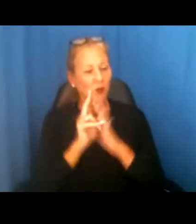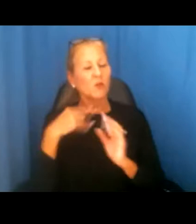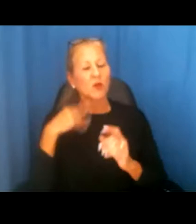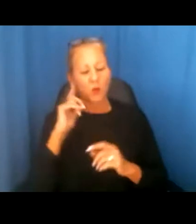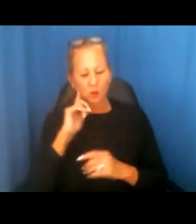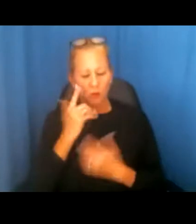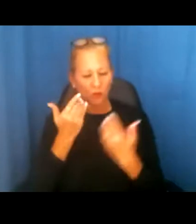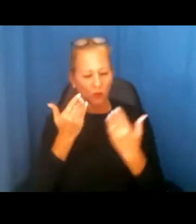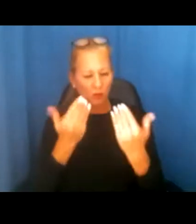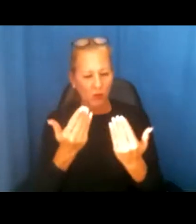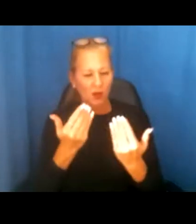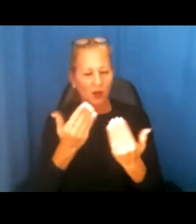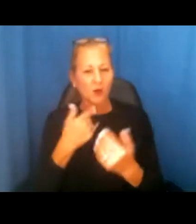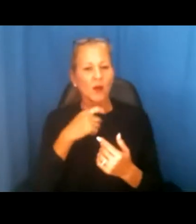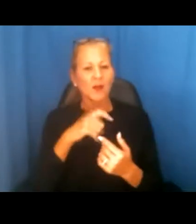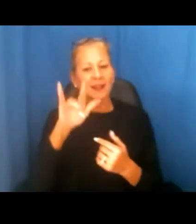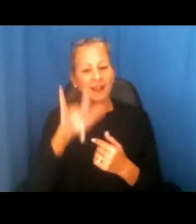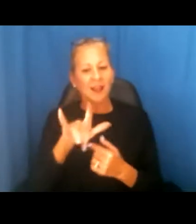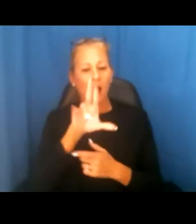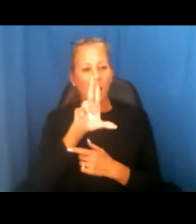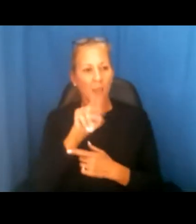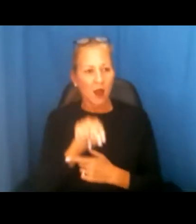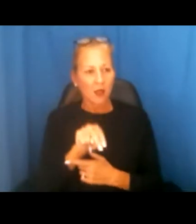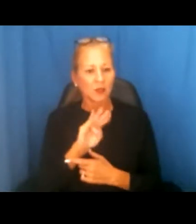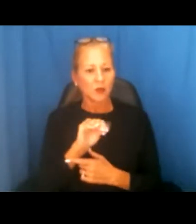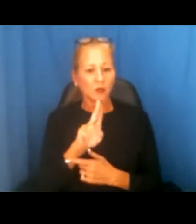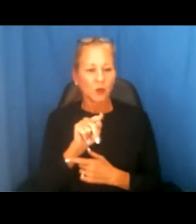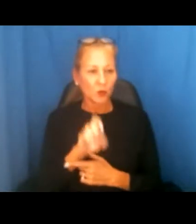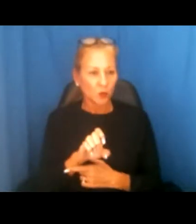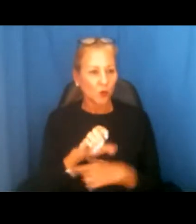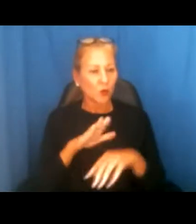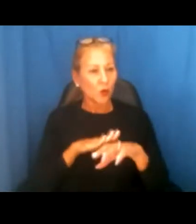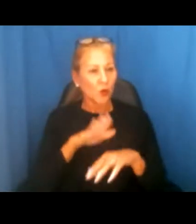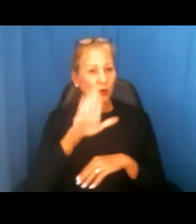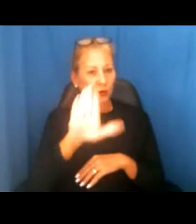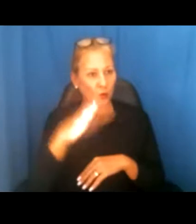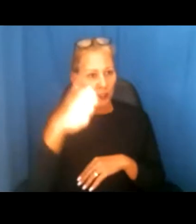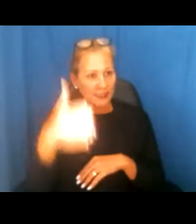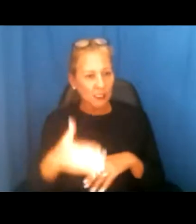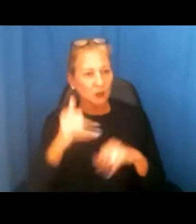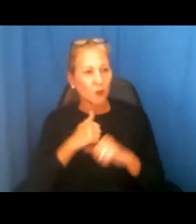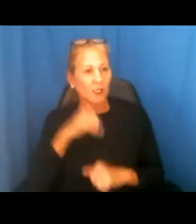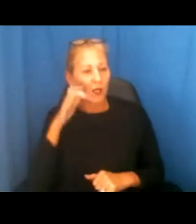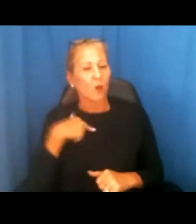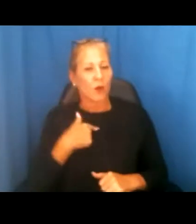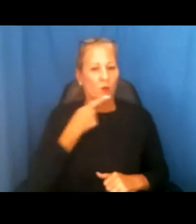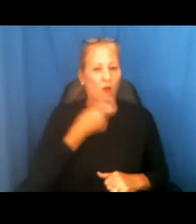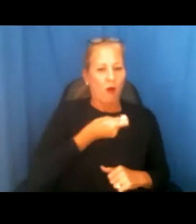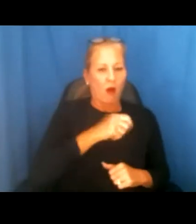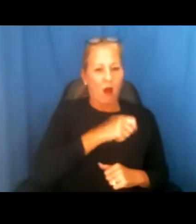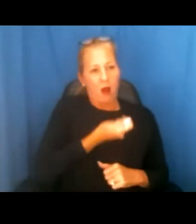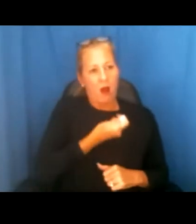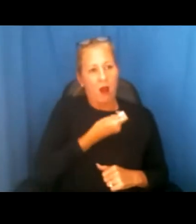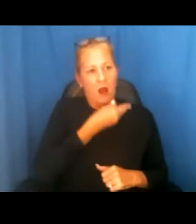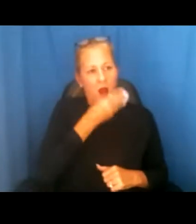microphone. You'll have to click unmute on your end also to be heard. So with that,